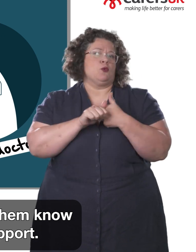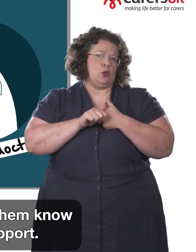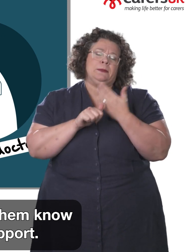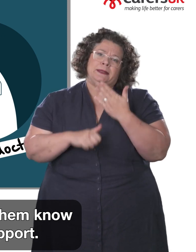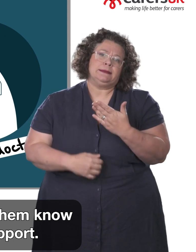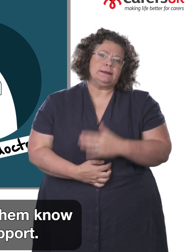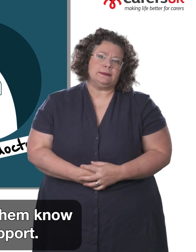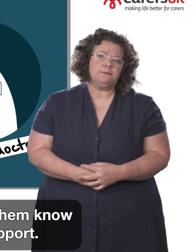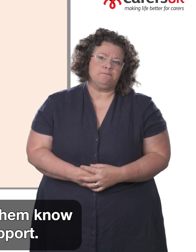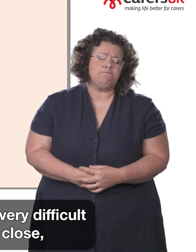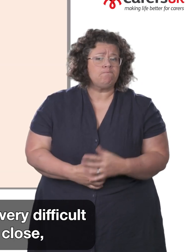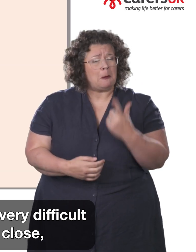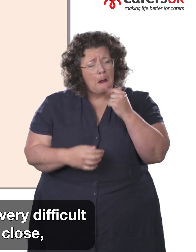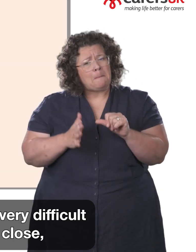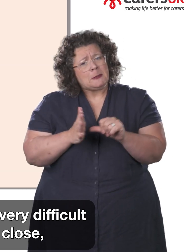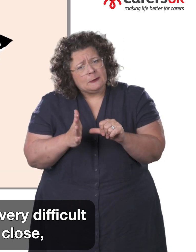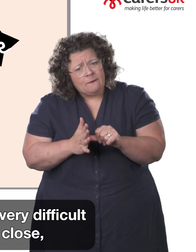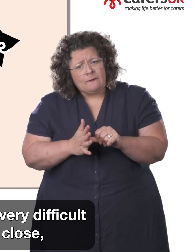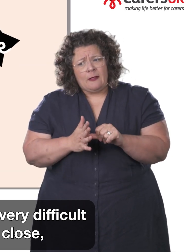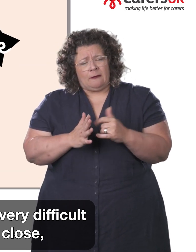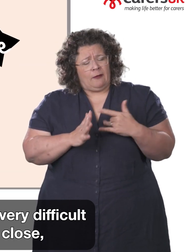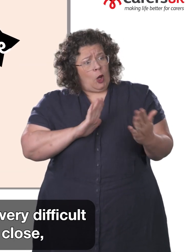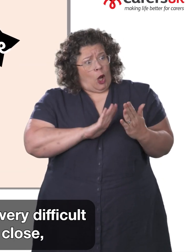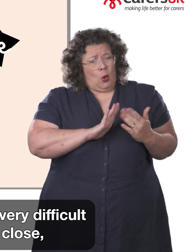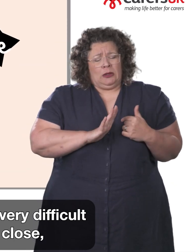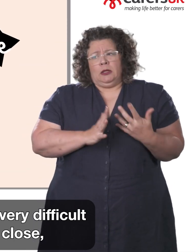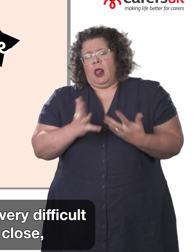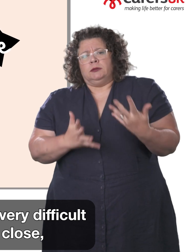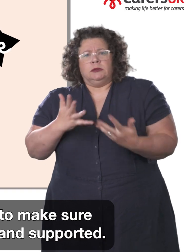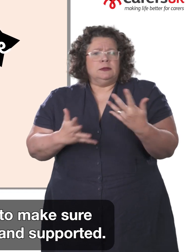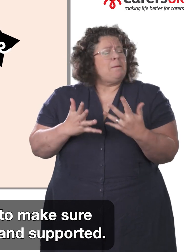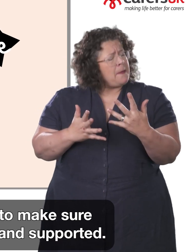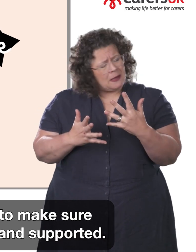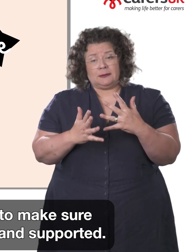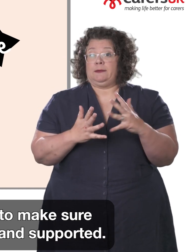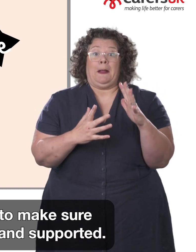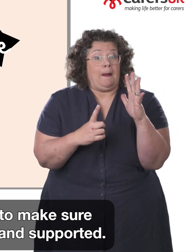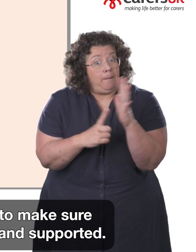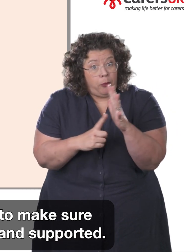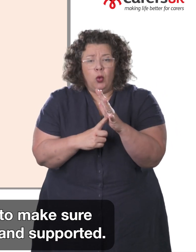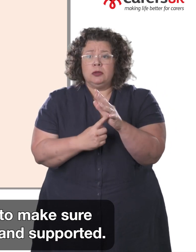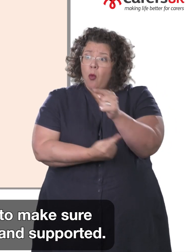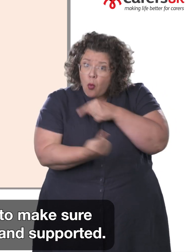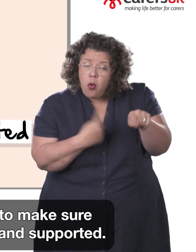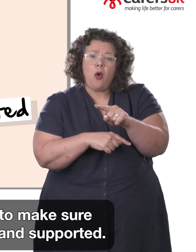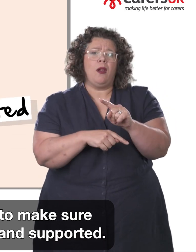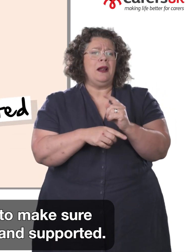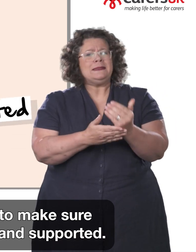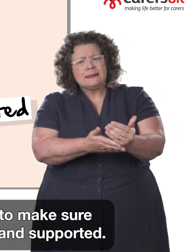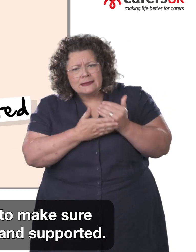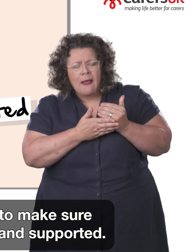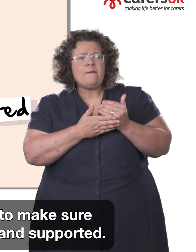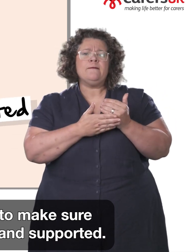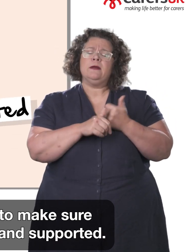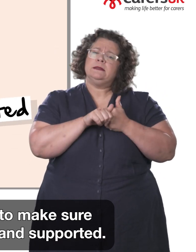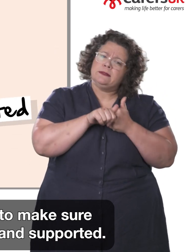more support. This can sometimes feel very difficult when it's someone close, but it's an important step to make sure that everybody is kept